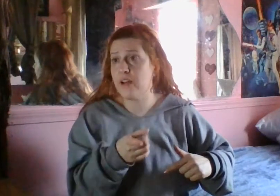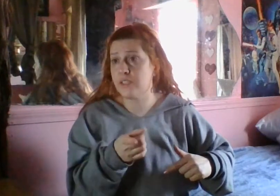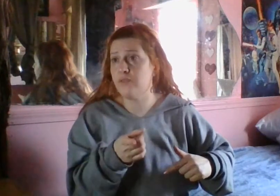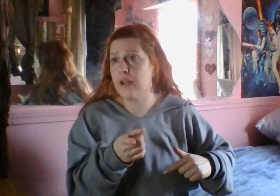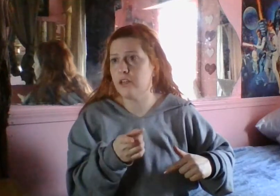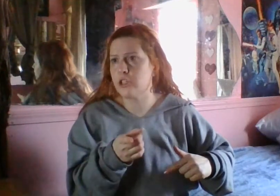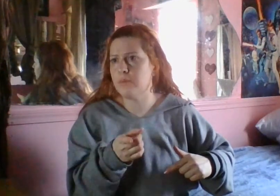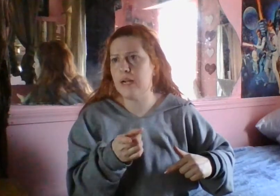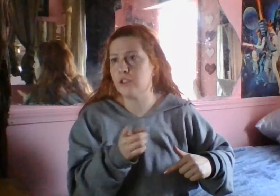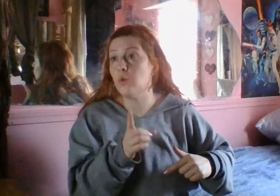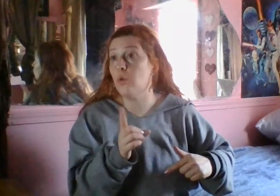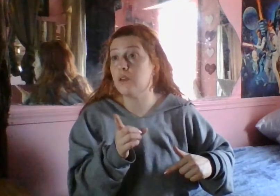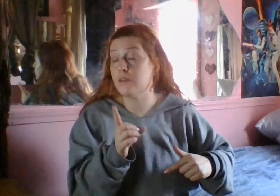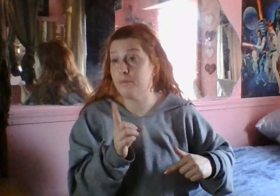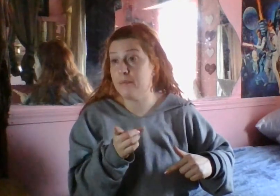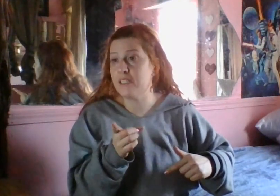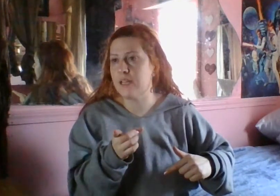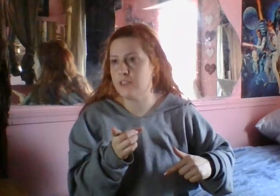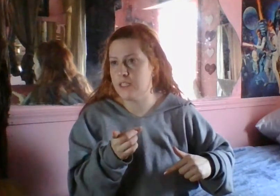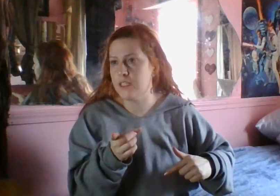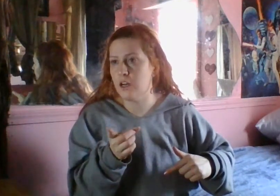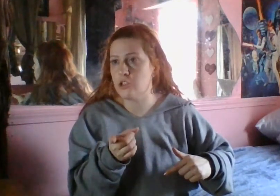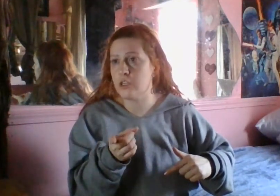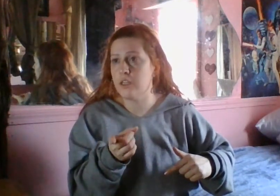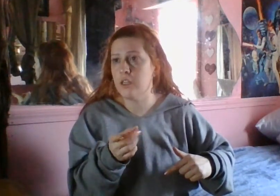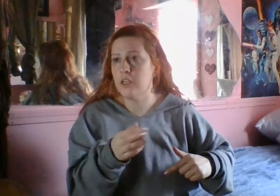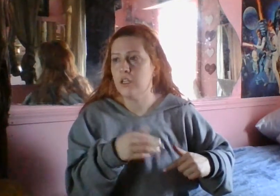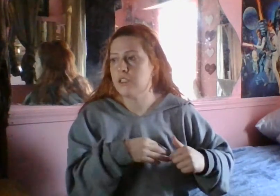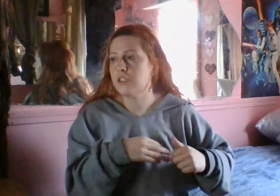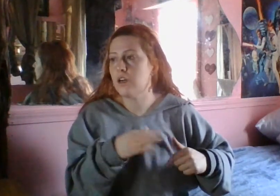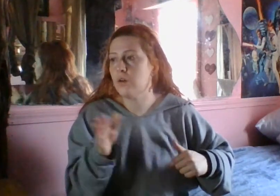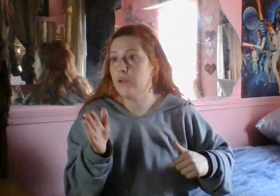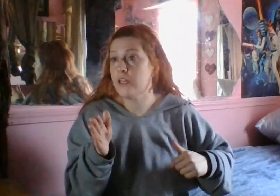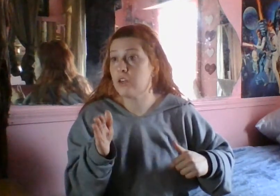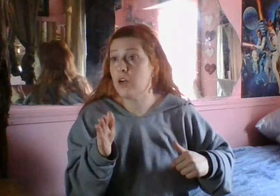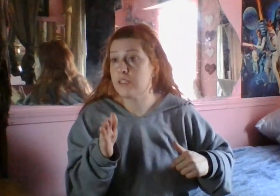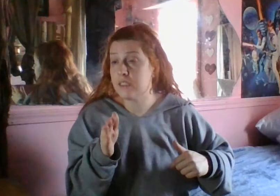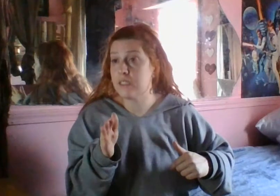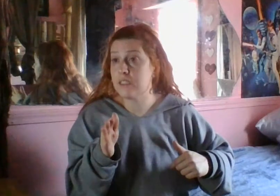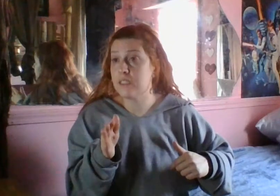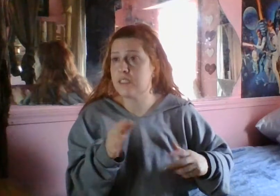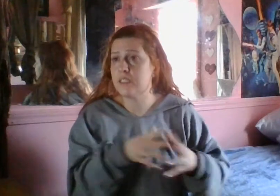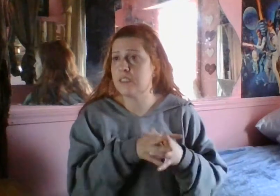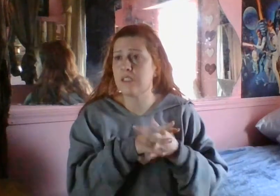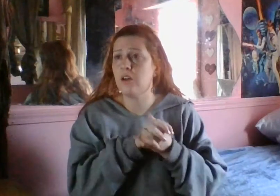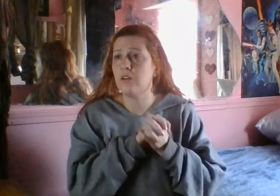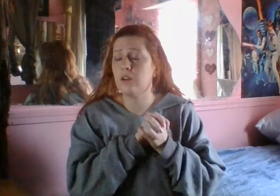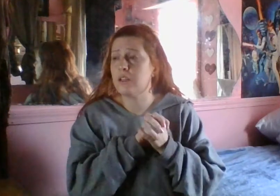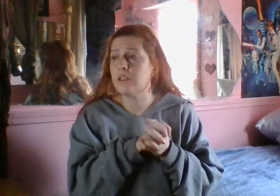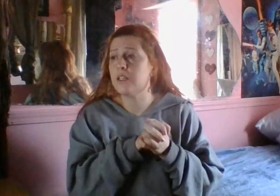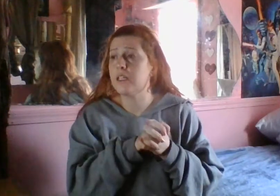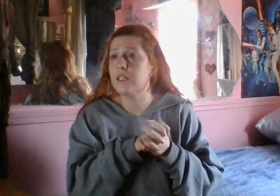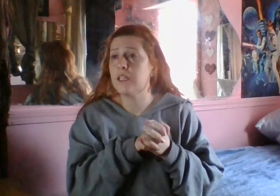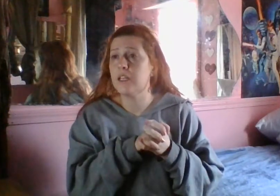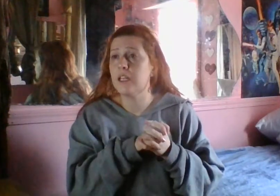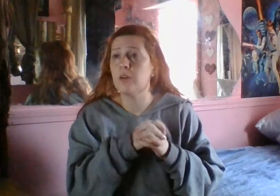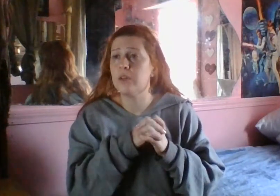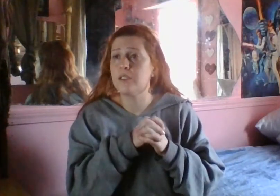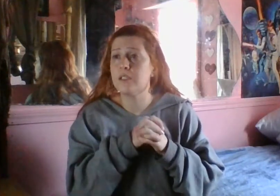,500 miles or maybe 1,700. So it crossed this distance. So clearly it was